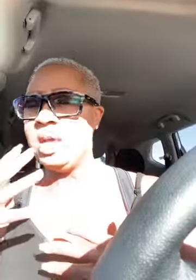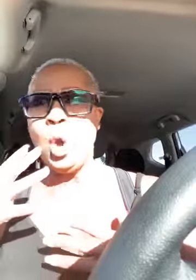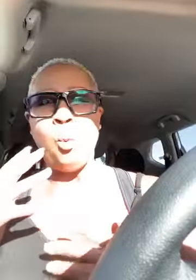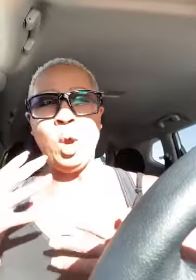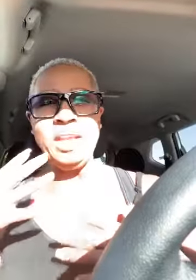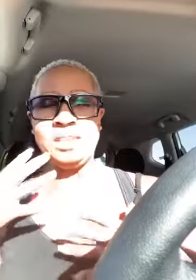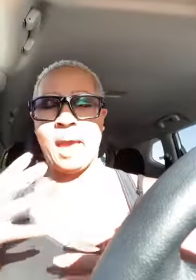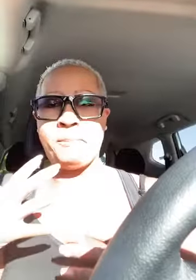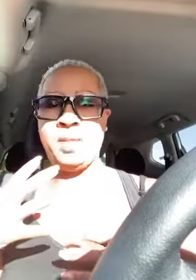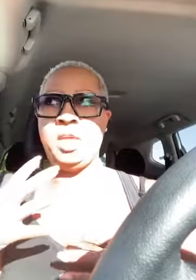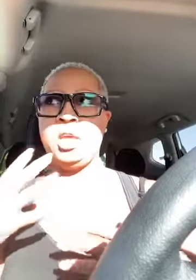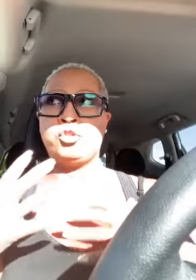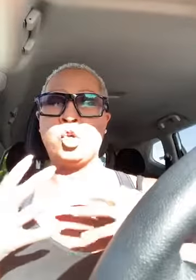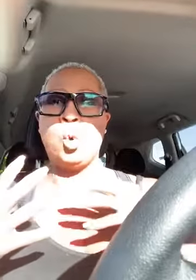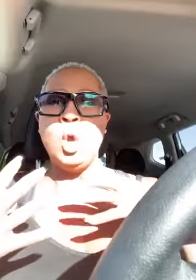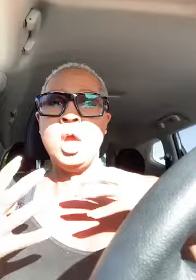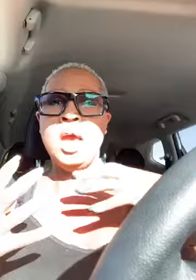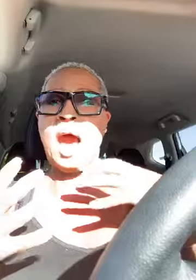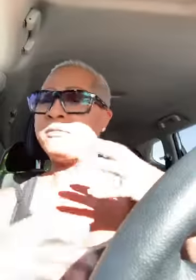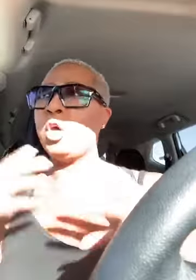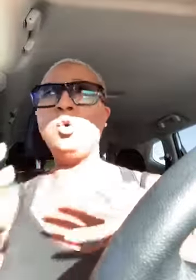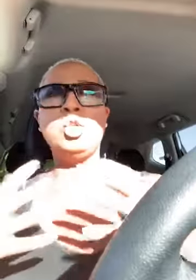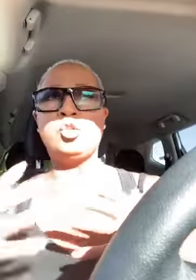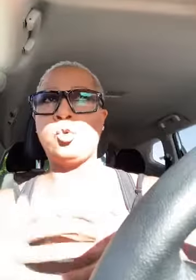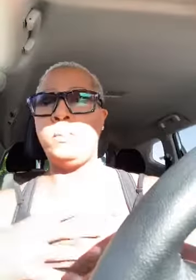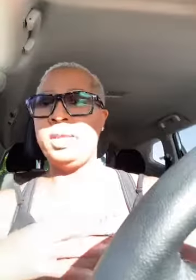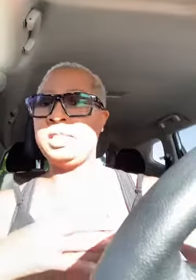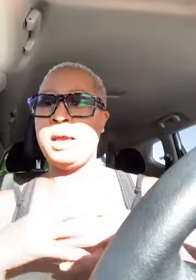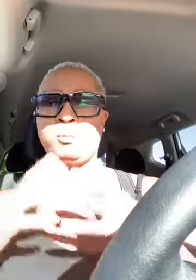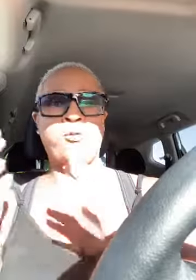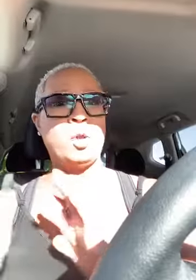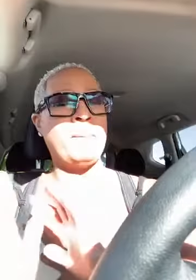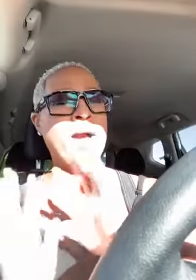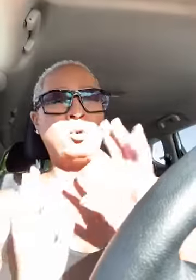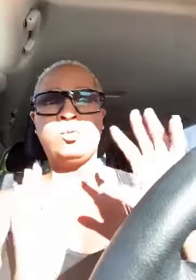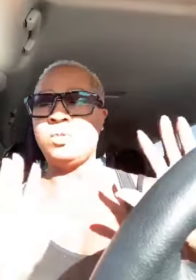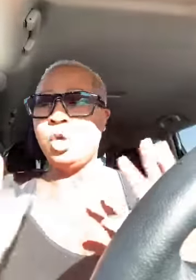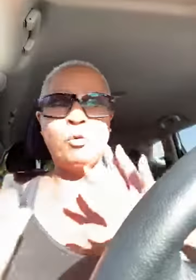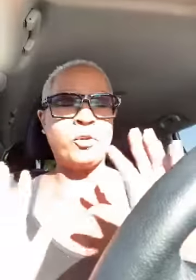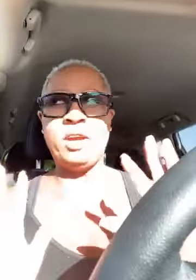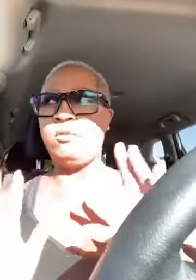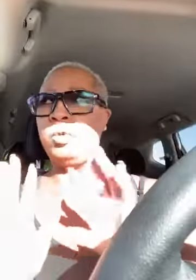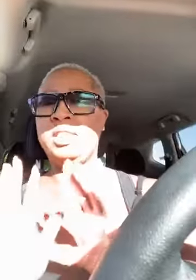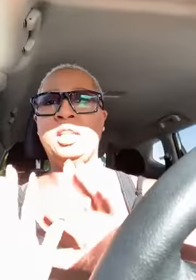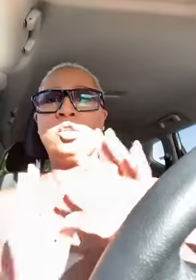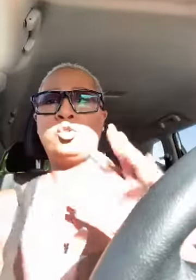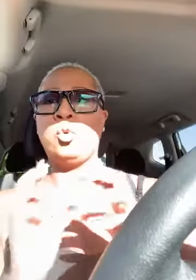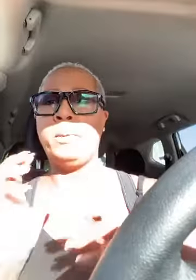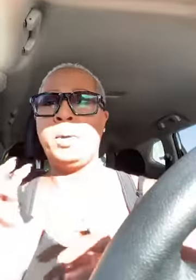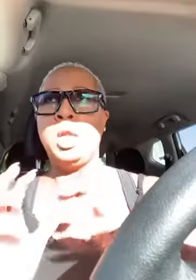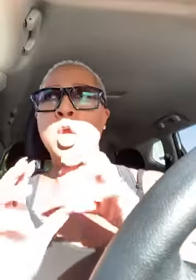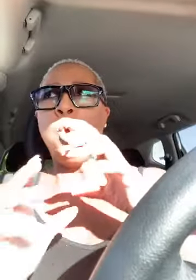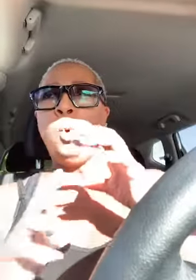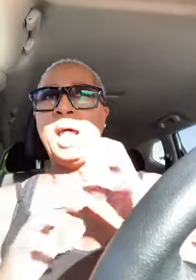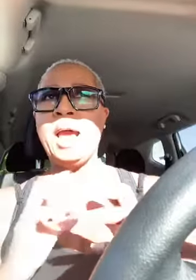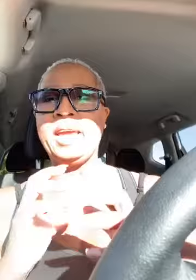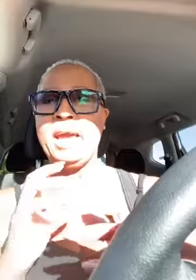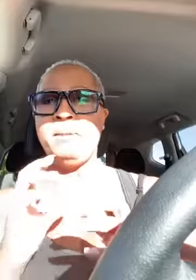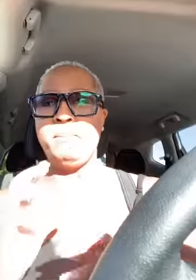what is happening here so i've told this story many times before and i'm not going to go forever with telling the story but when i came to